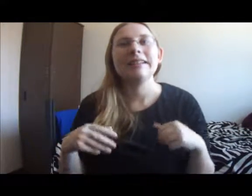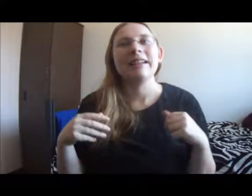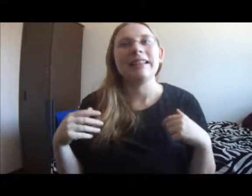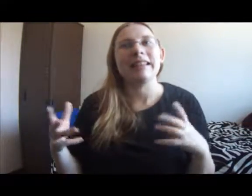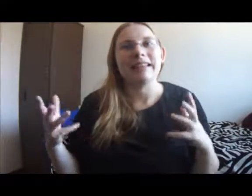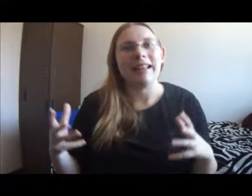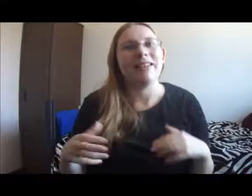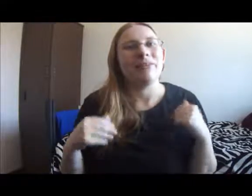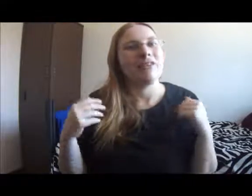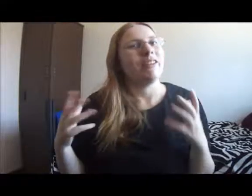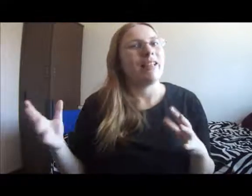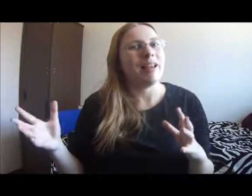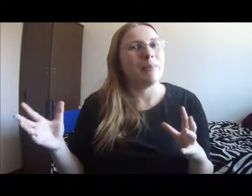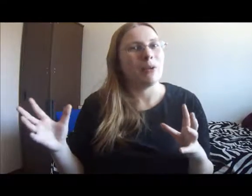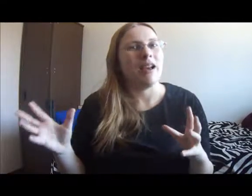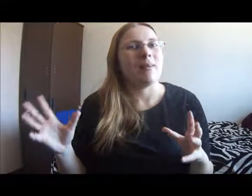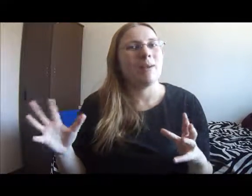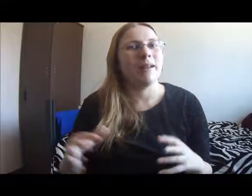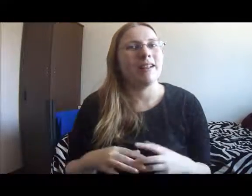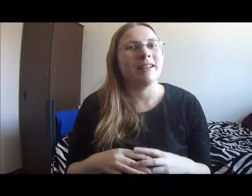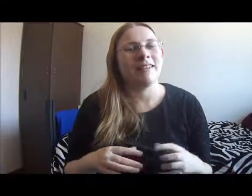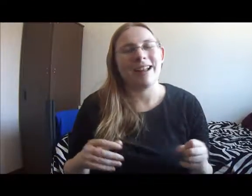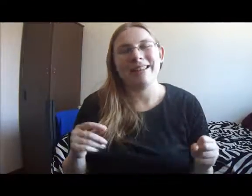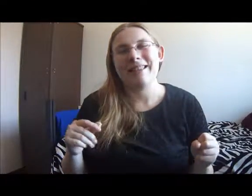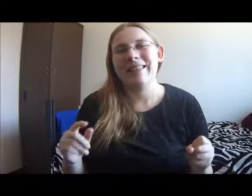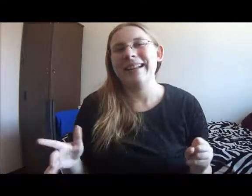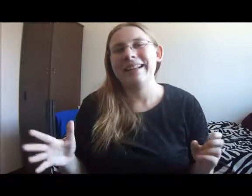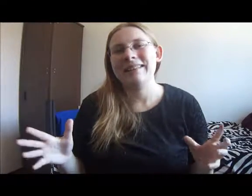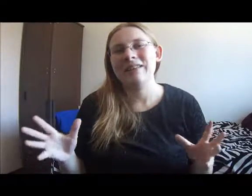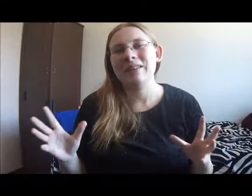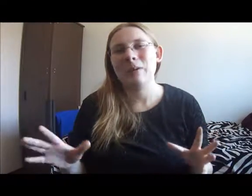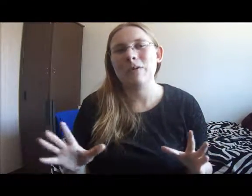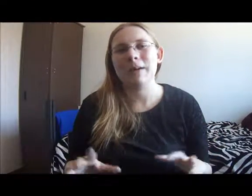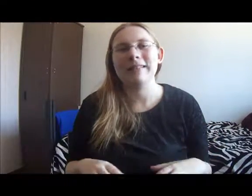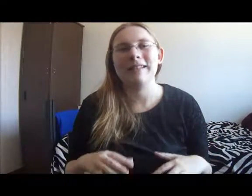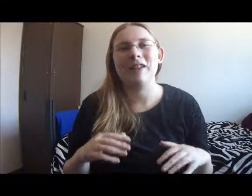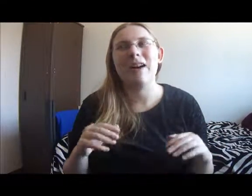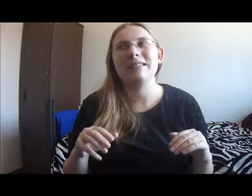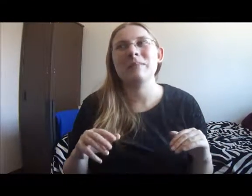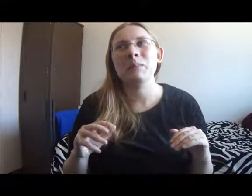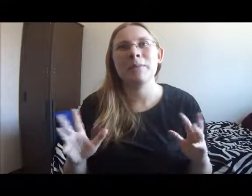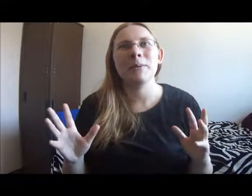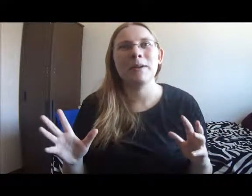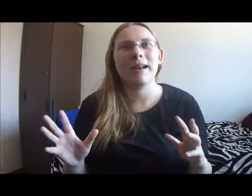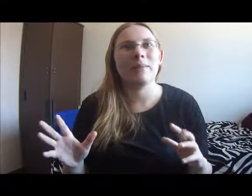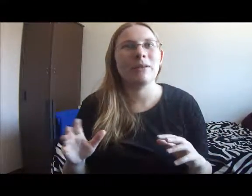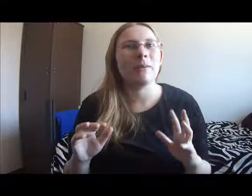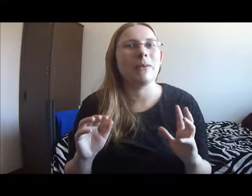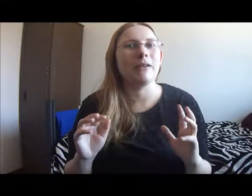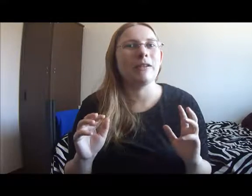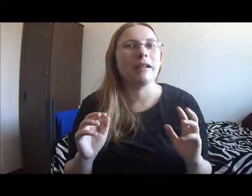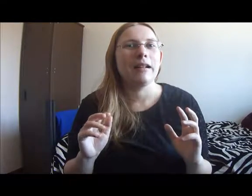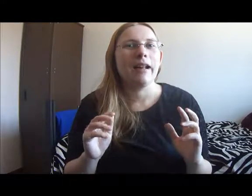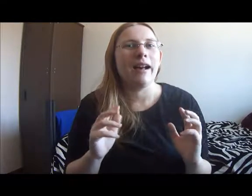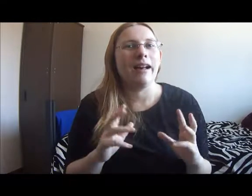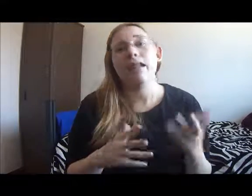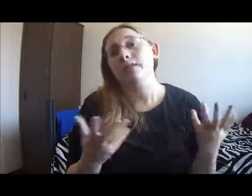And like I said if there is any bribe going on here I think for the most part they're not proper bribes. Or in